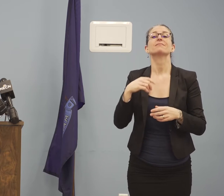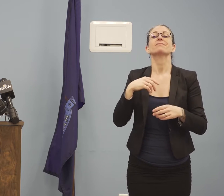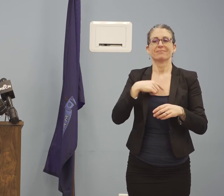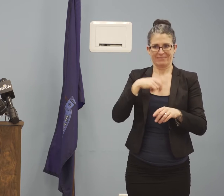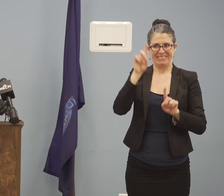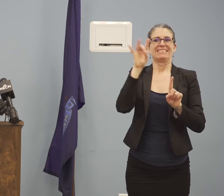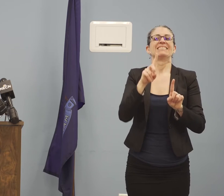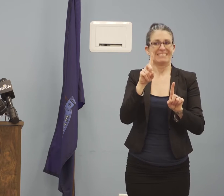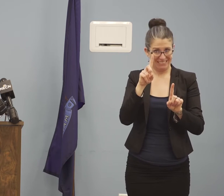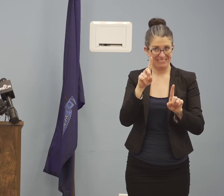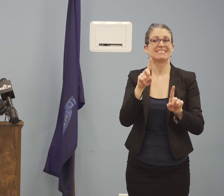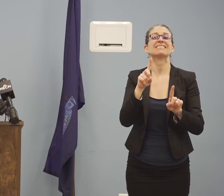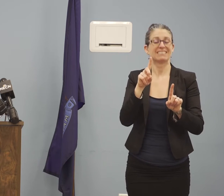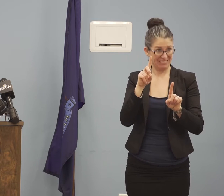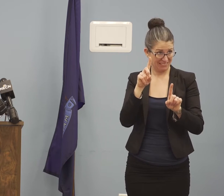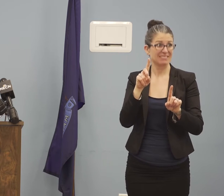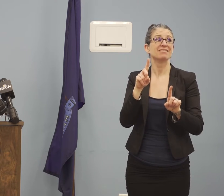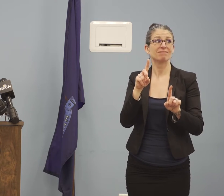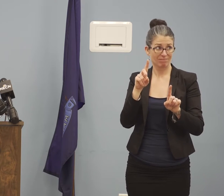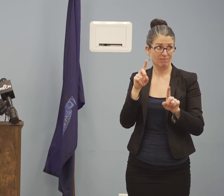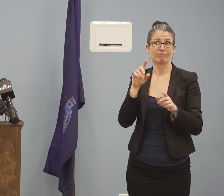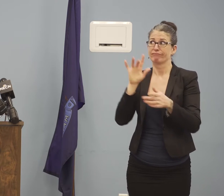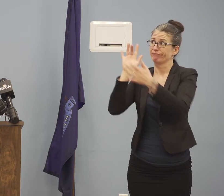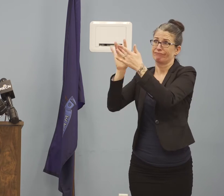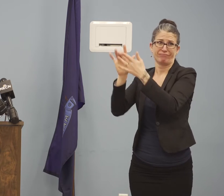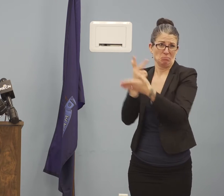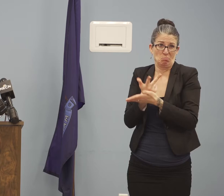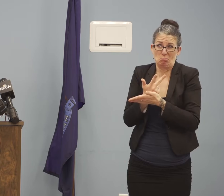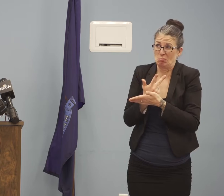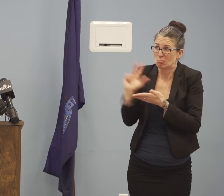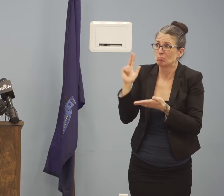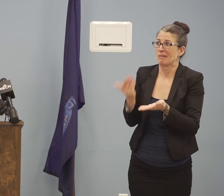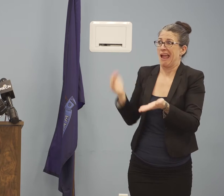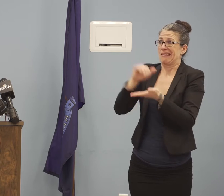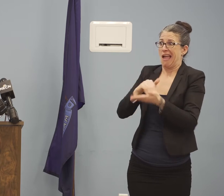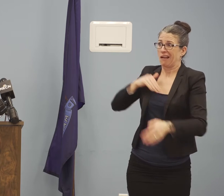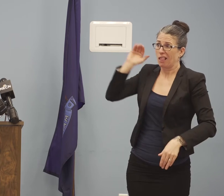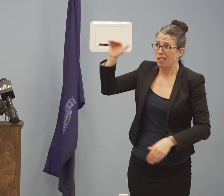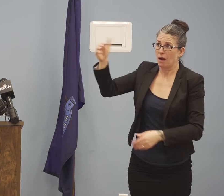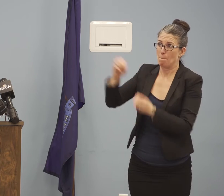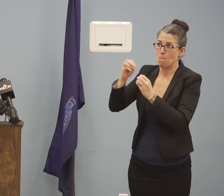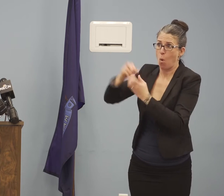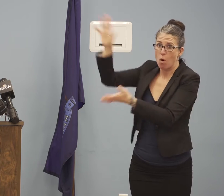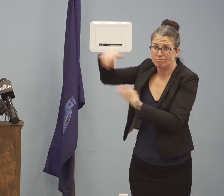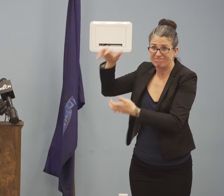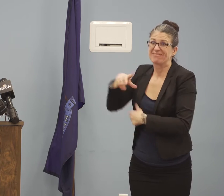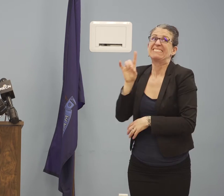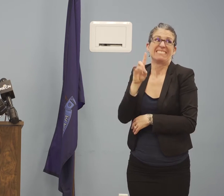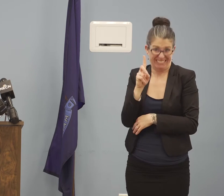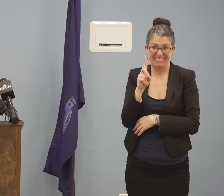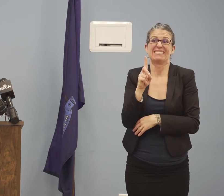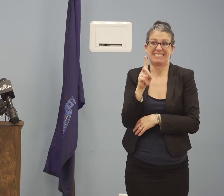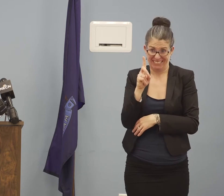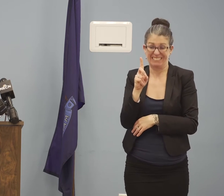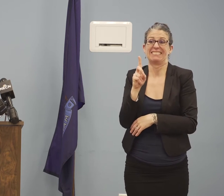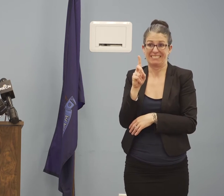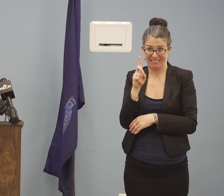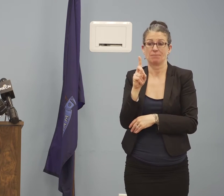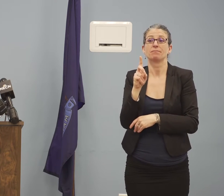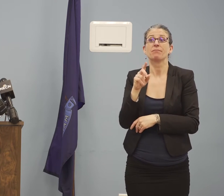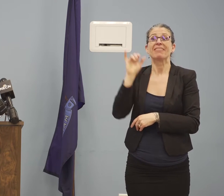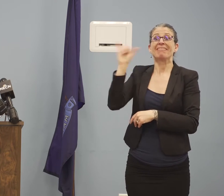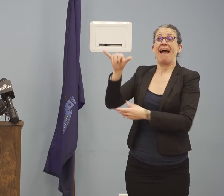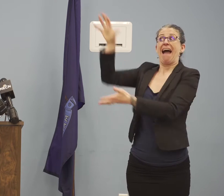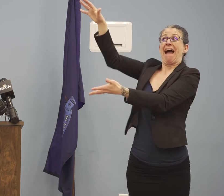stockpile managed by the federal government for additional supplies of protective equipment. That distribution